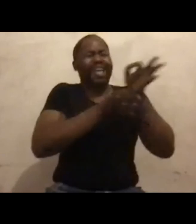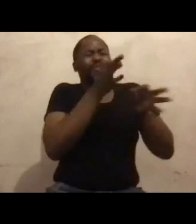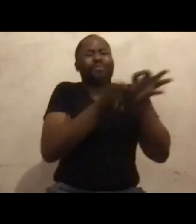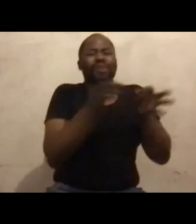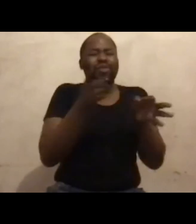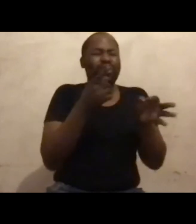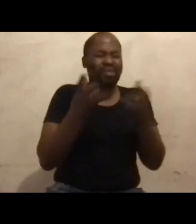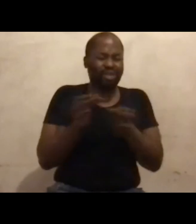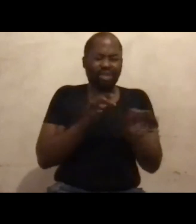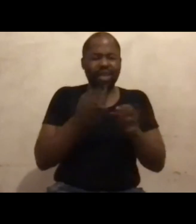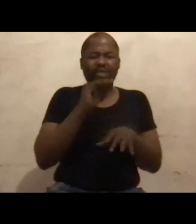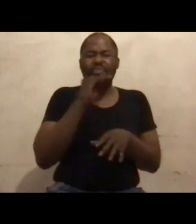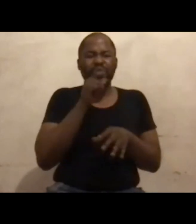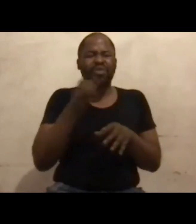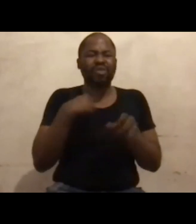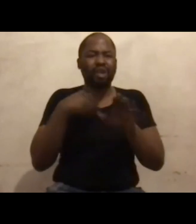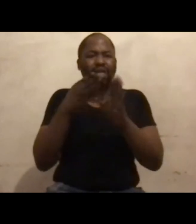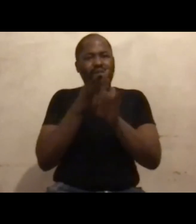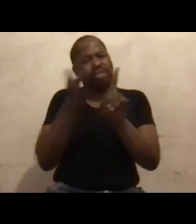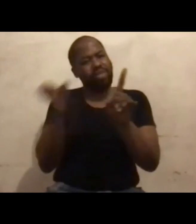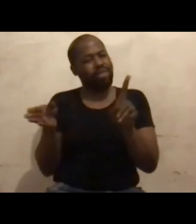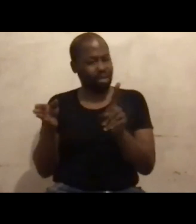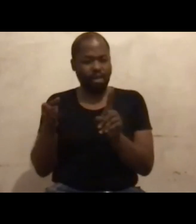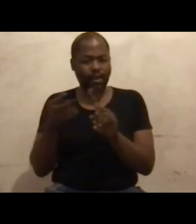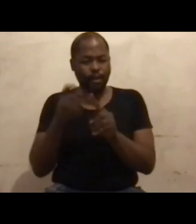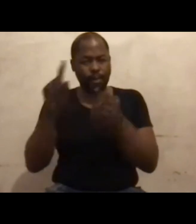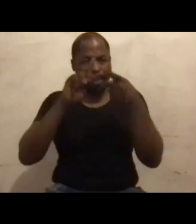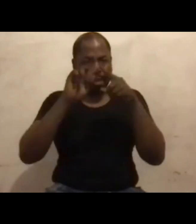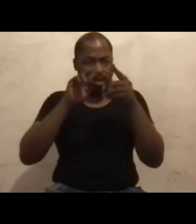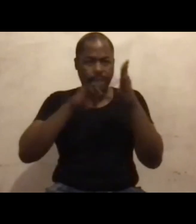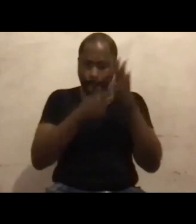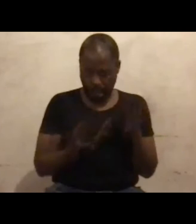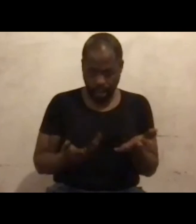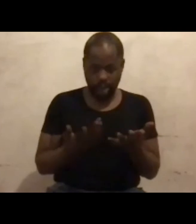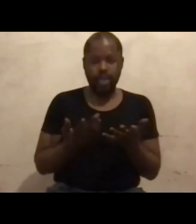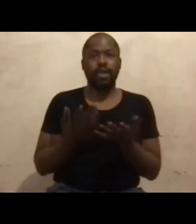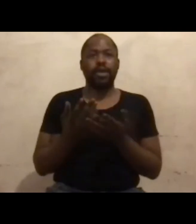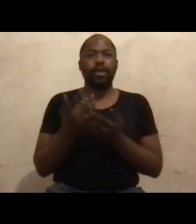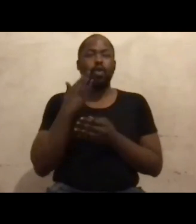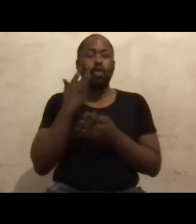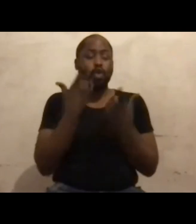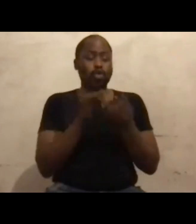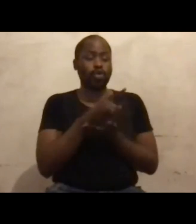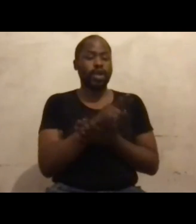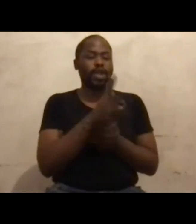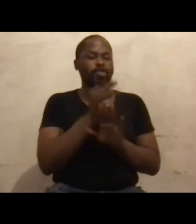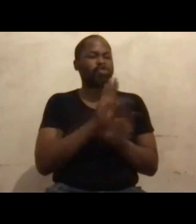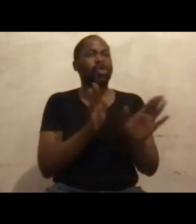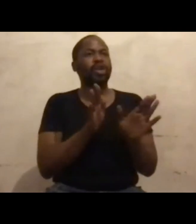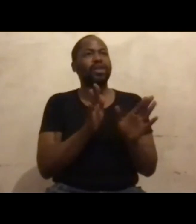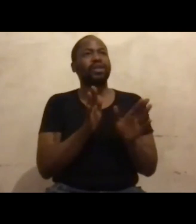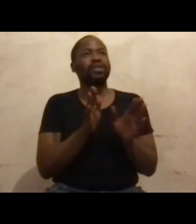advocacy. It's complaining. Doing advocacy with a begging bowl is not asking. It's not advocacy.